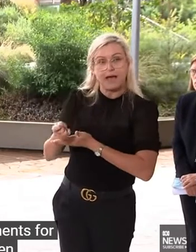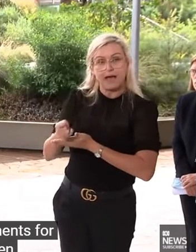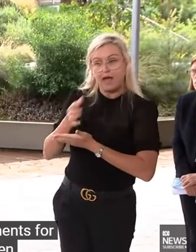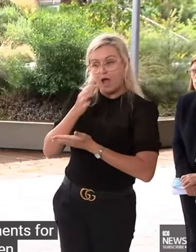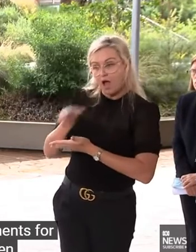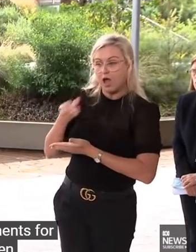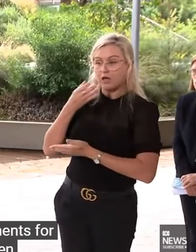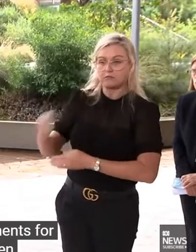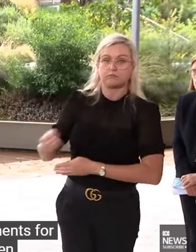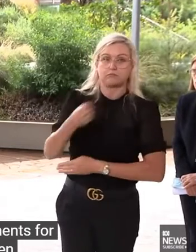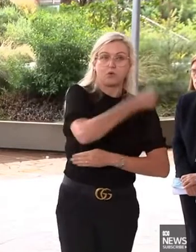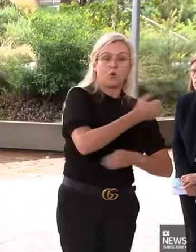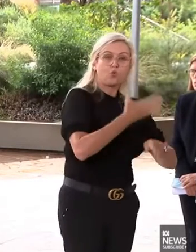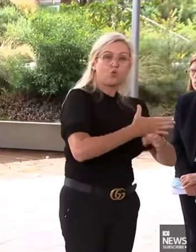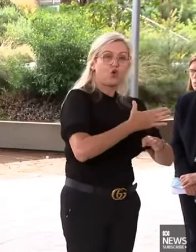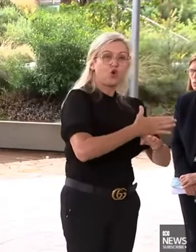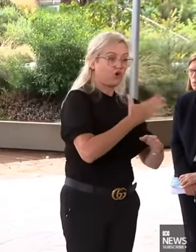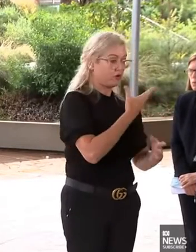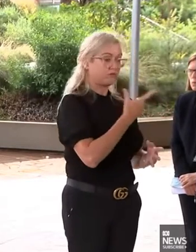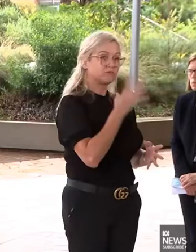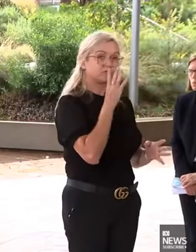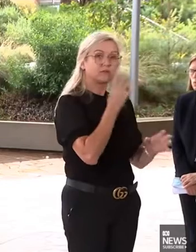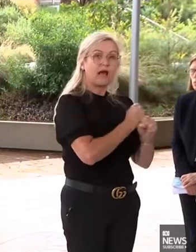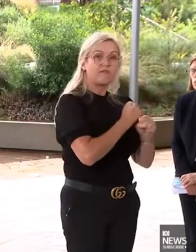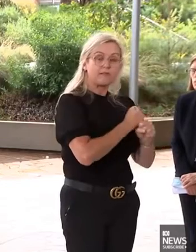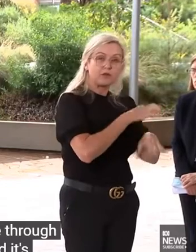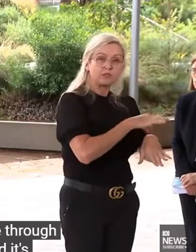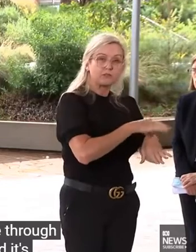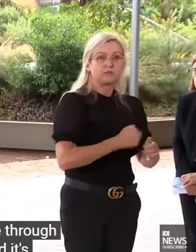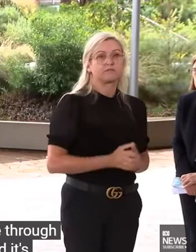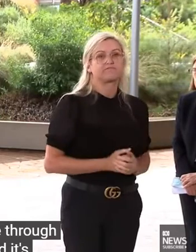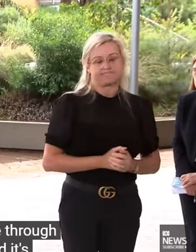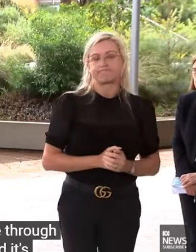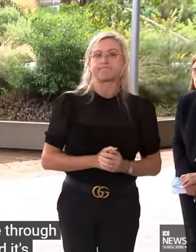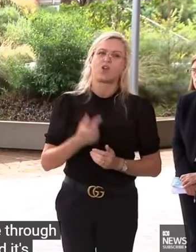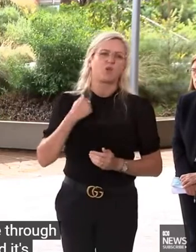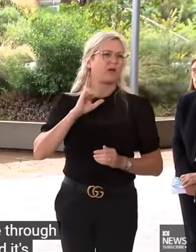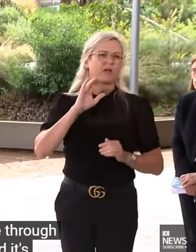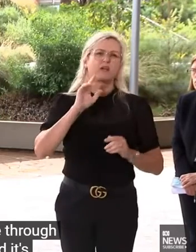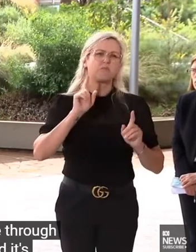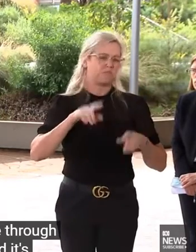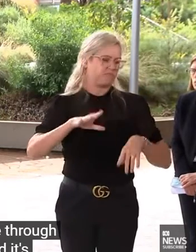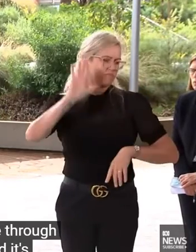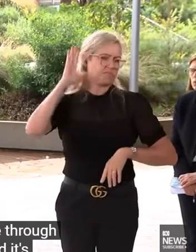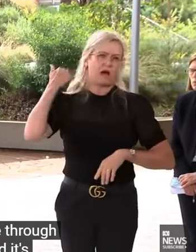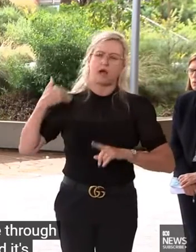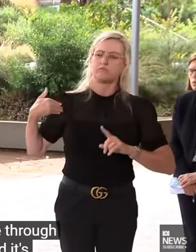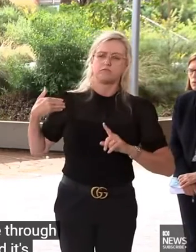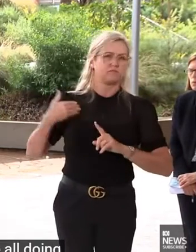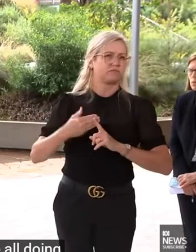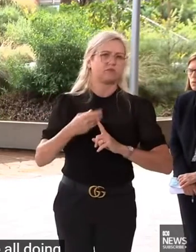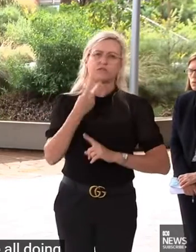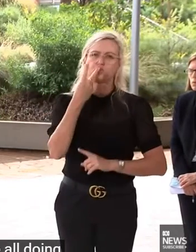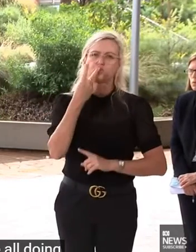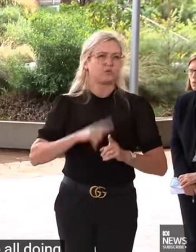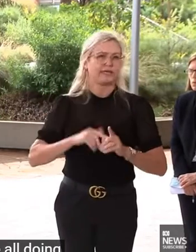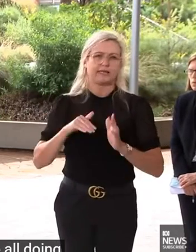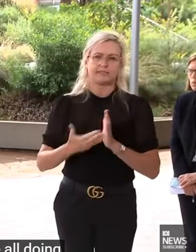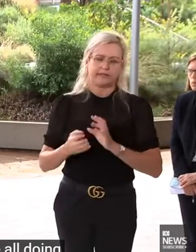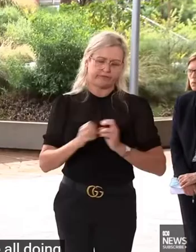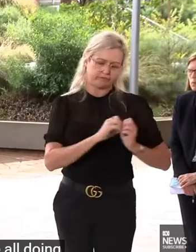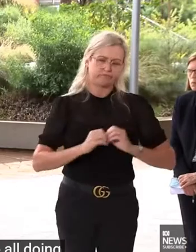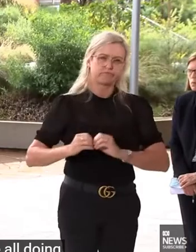arrangements for payment have been continual through the pandemic. And it's essentially what we're all doing across Australia. So